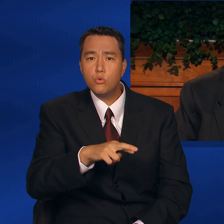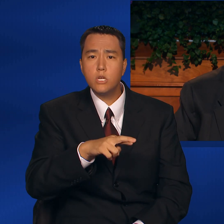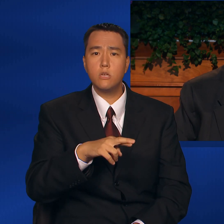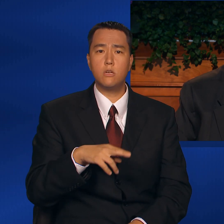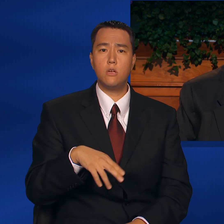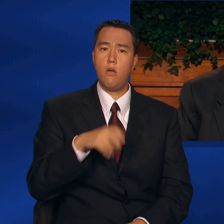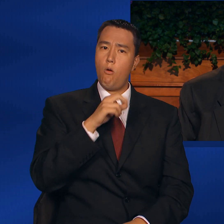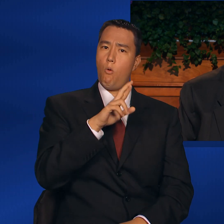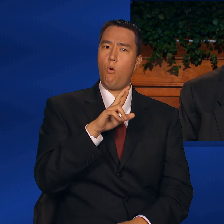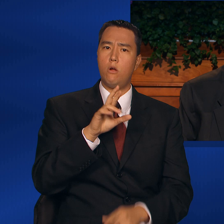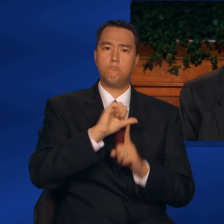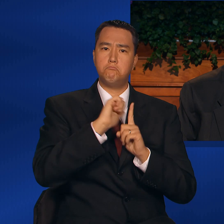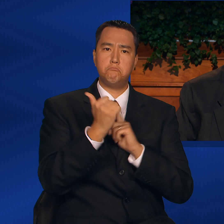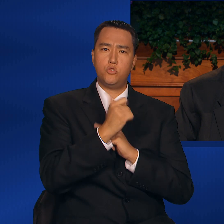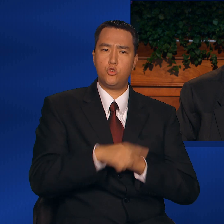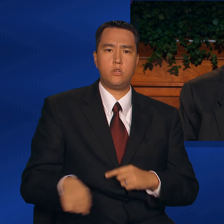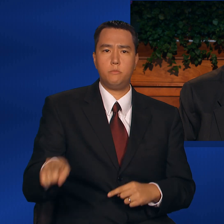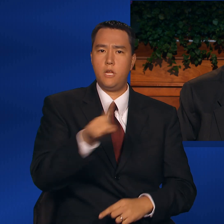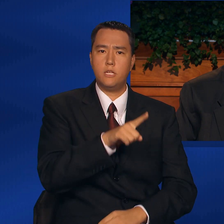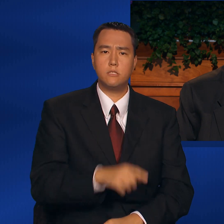creed, or circumstances.